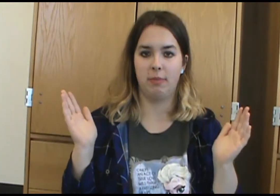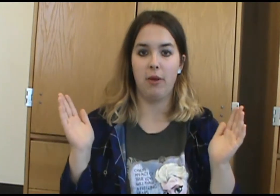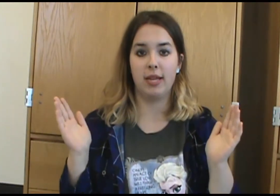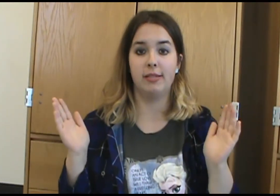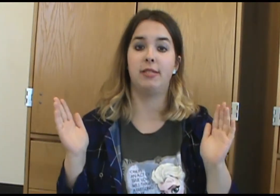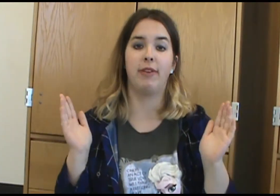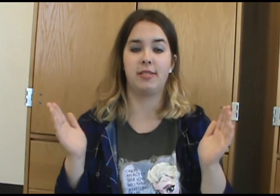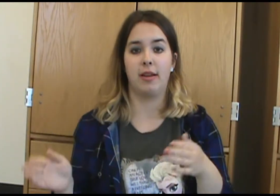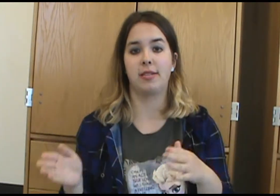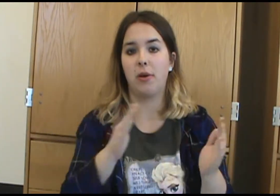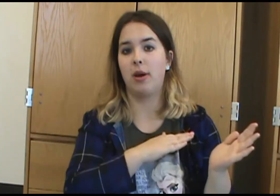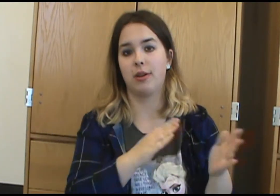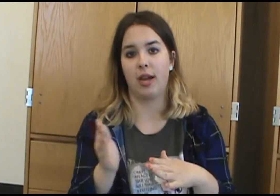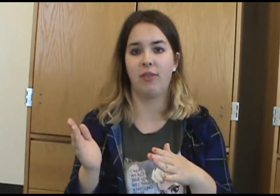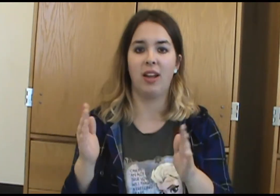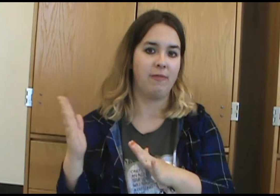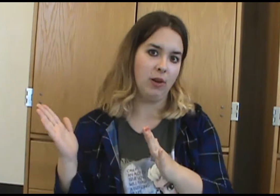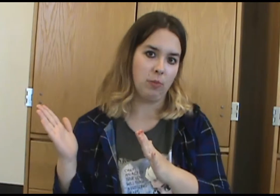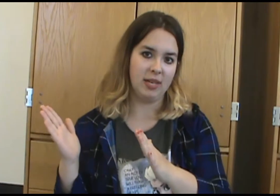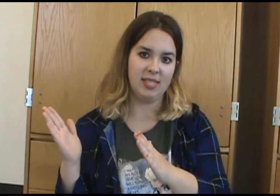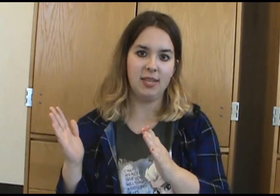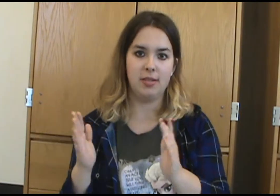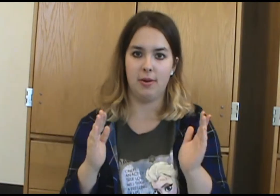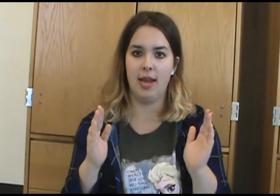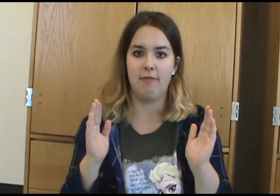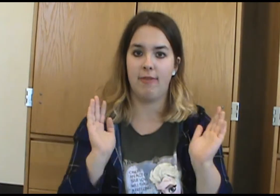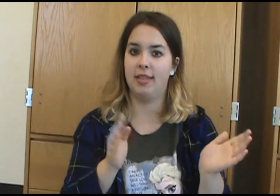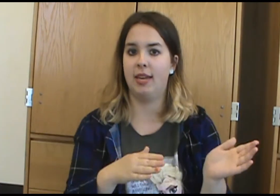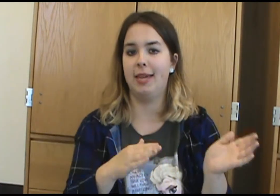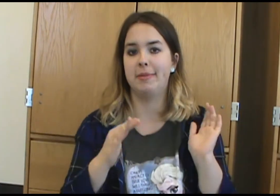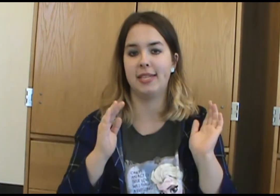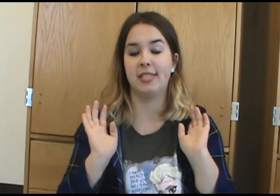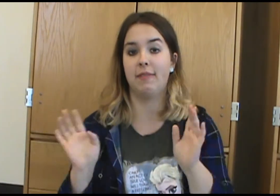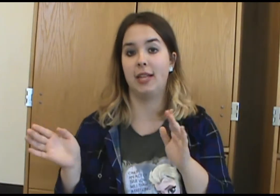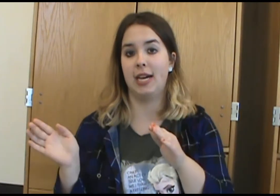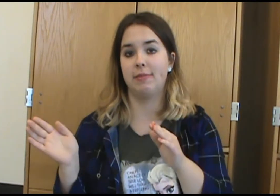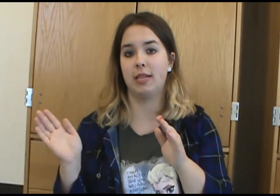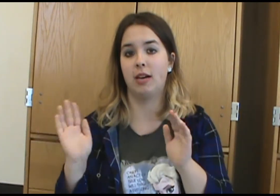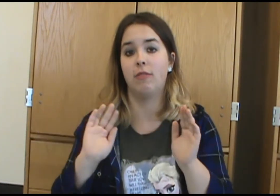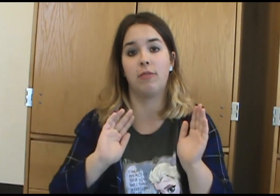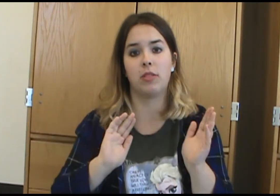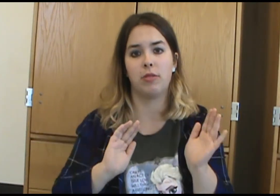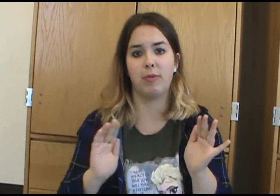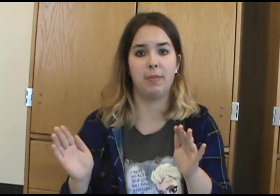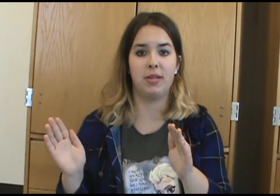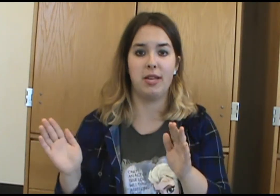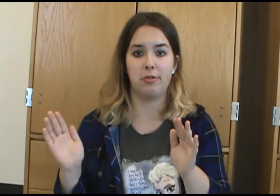about is Sylvester has to go undercover at a federal prison to try and find the names and save the lives of three potential